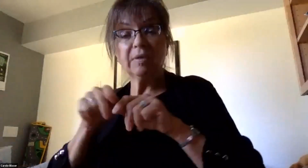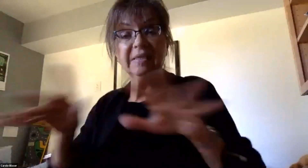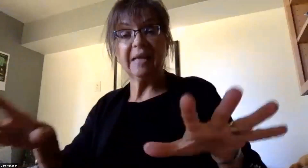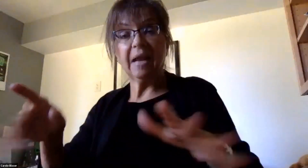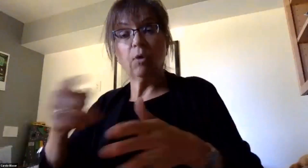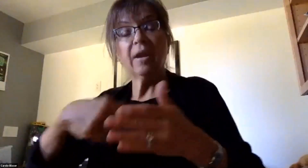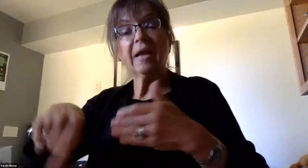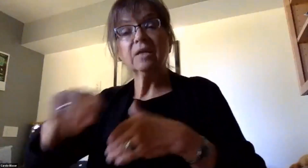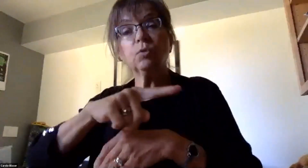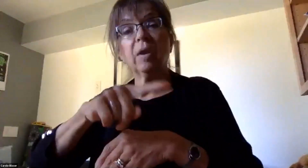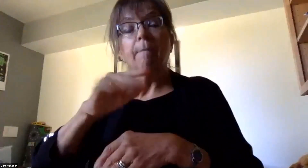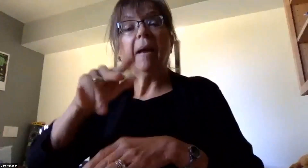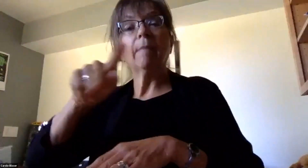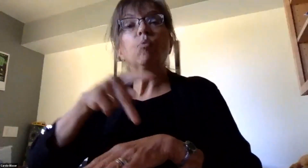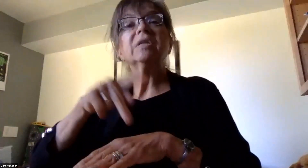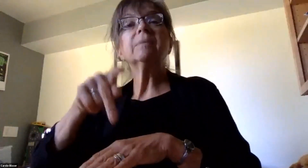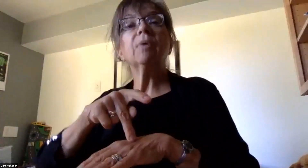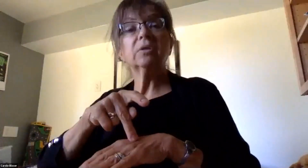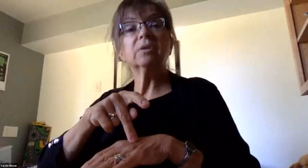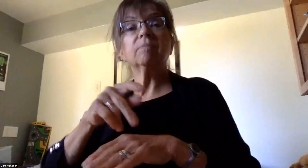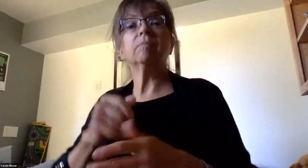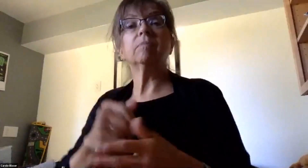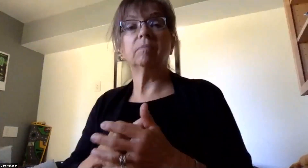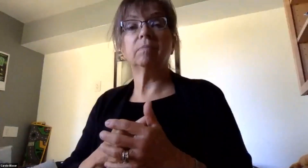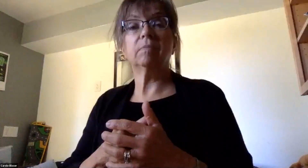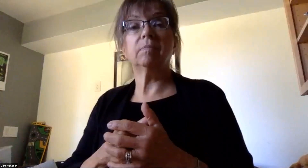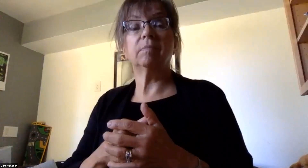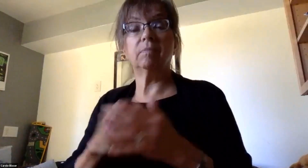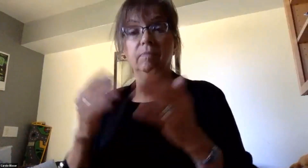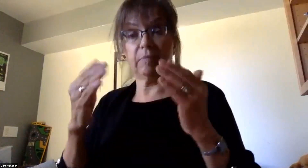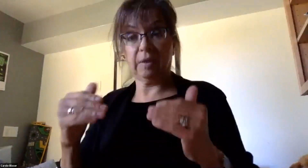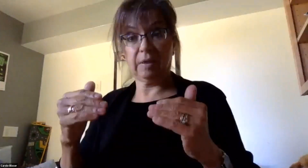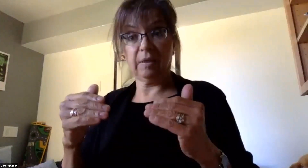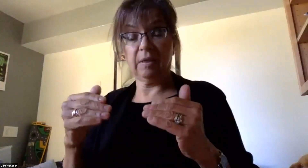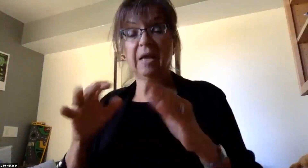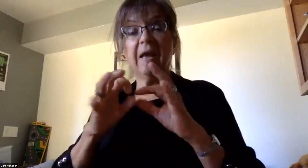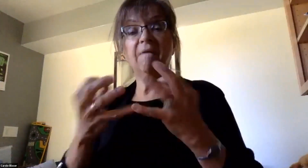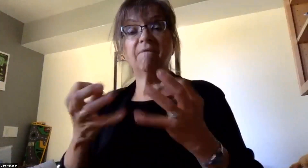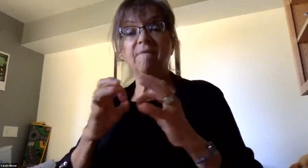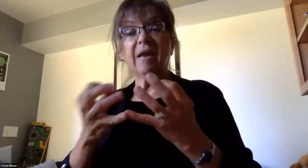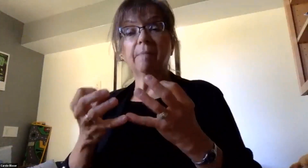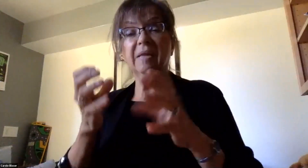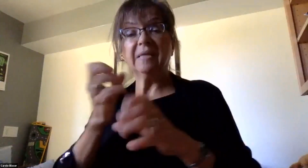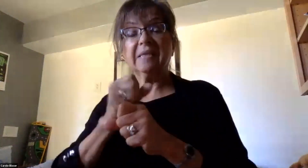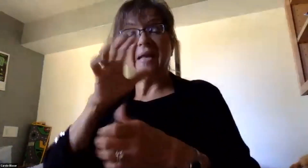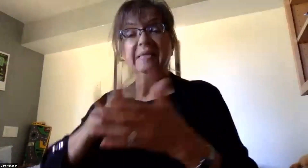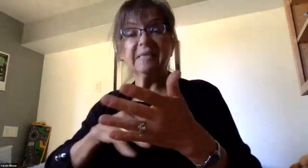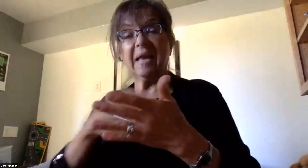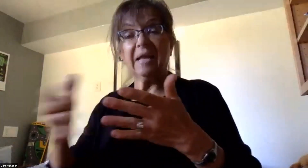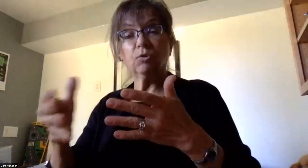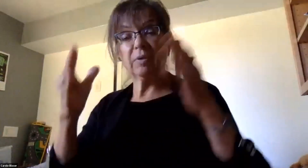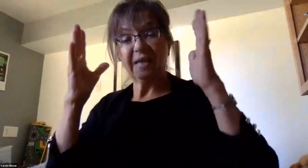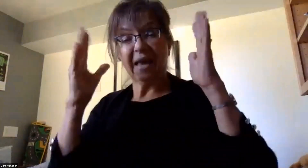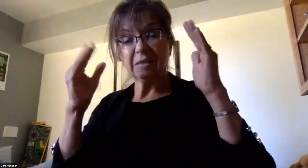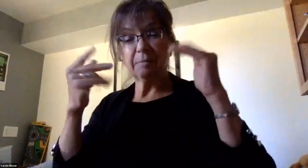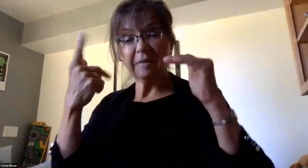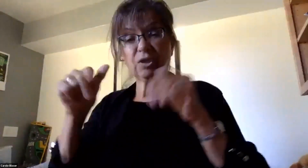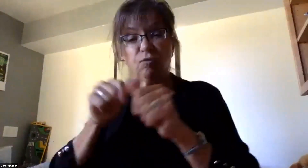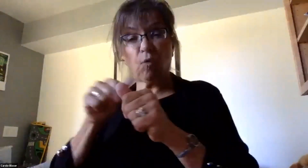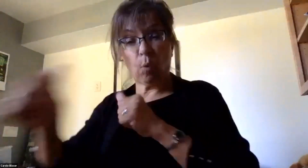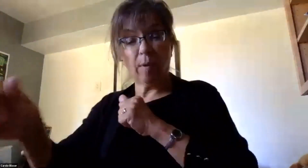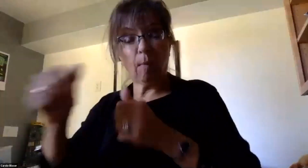by our building principals. Next question, when will families receive a schedule slash expectations for remote learning,